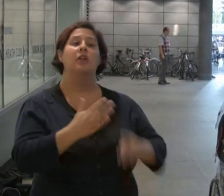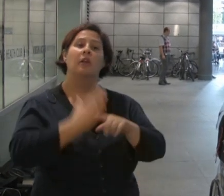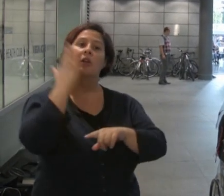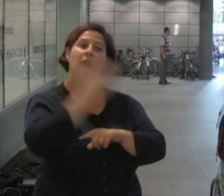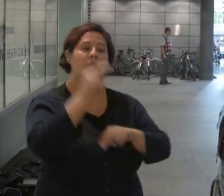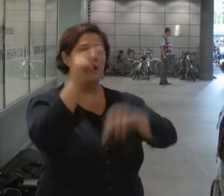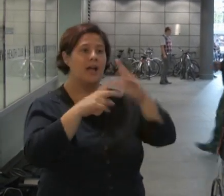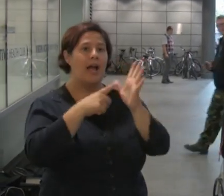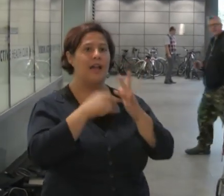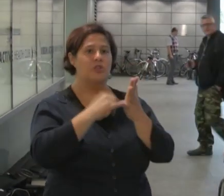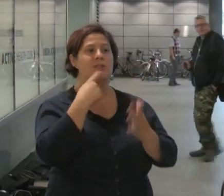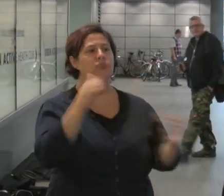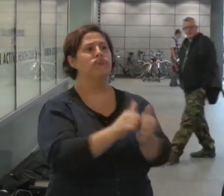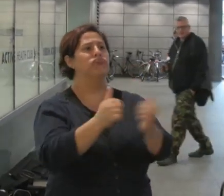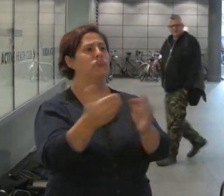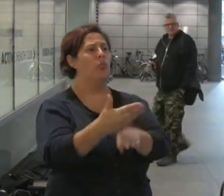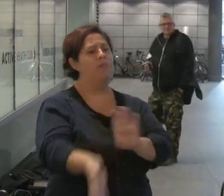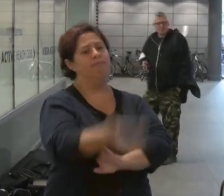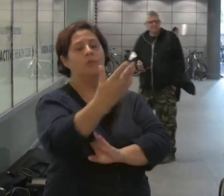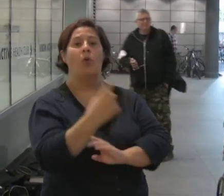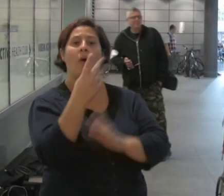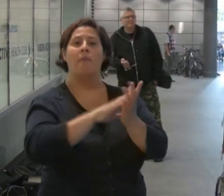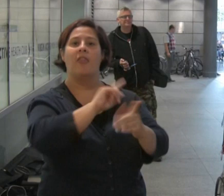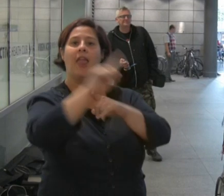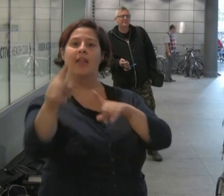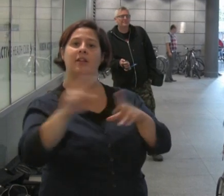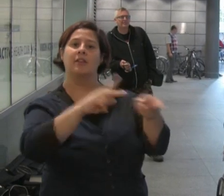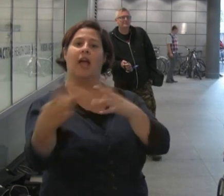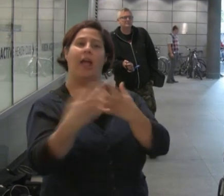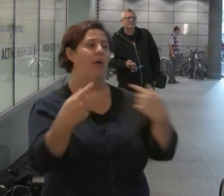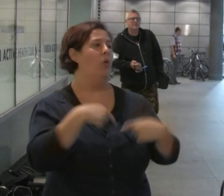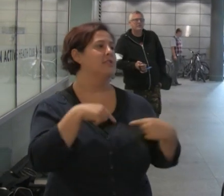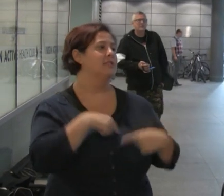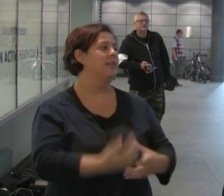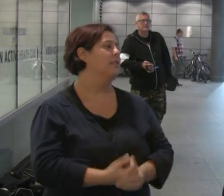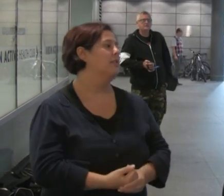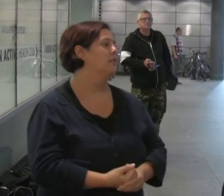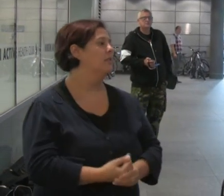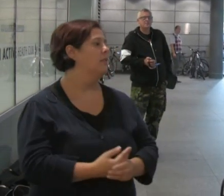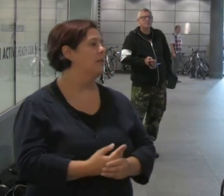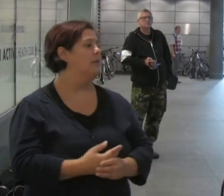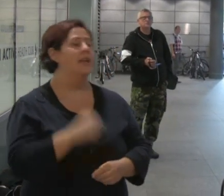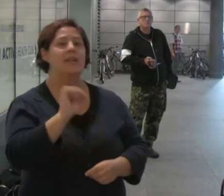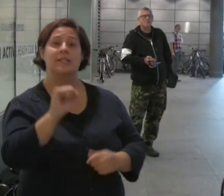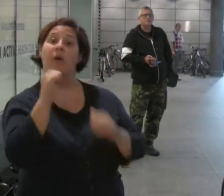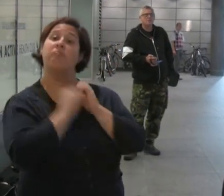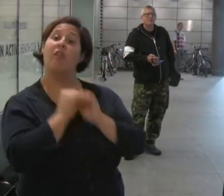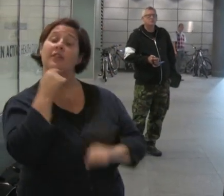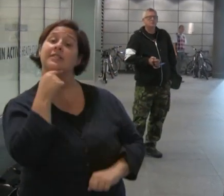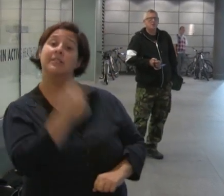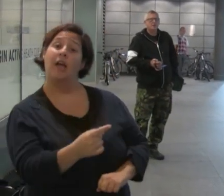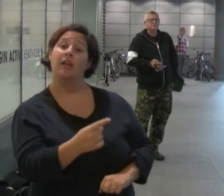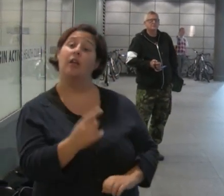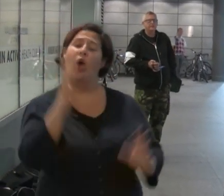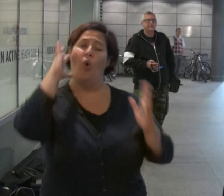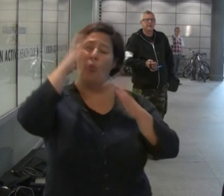by ATOS and he bared fit for work. A month later, he died of a heart attack. Mr Hill's brother said, I think